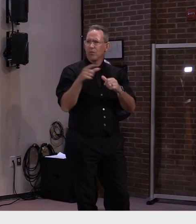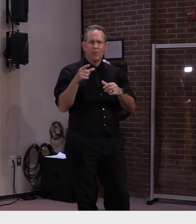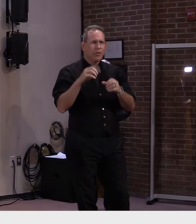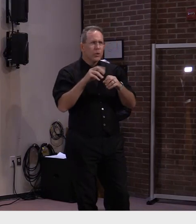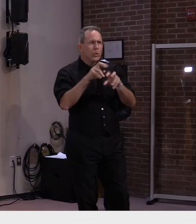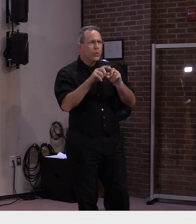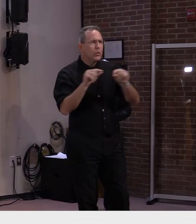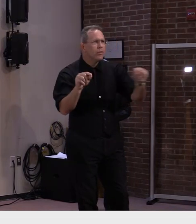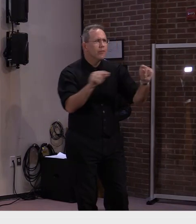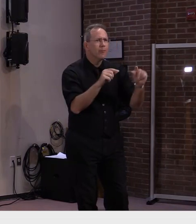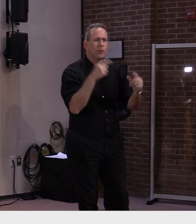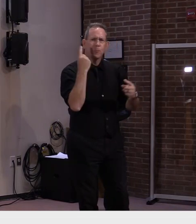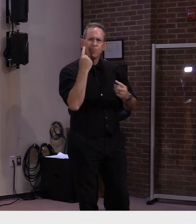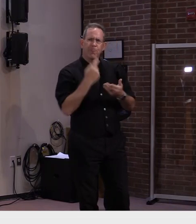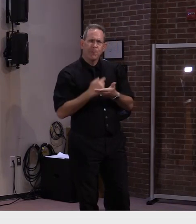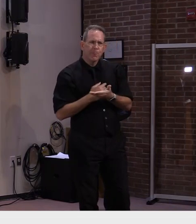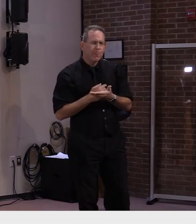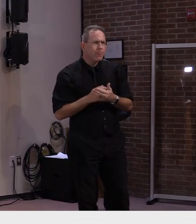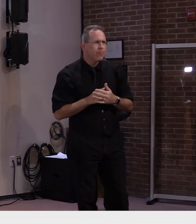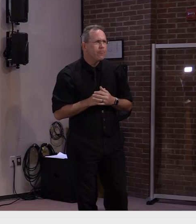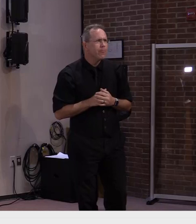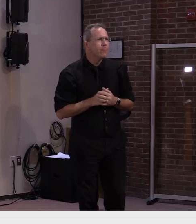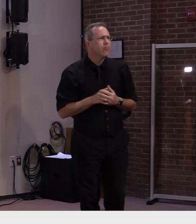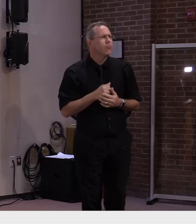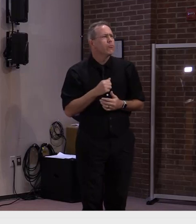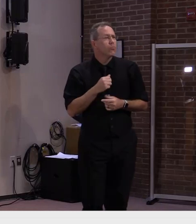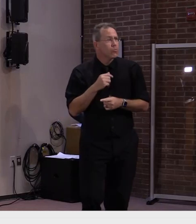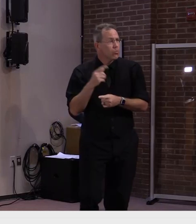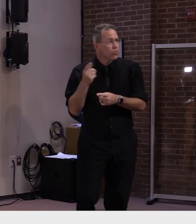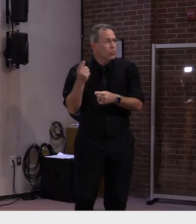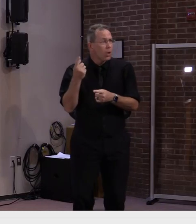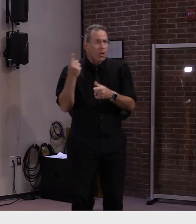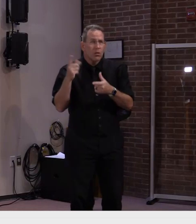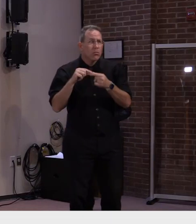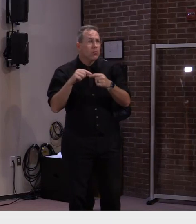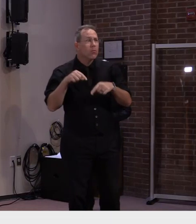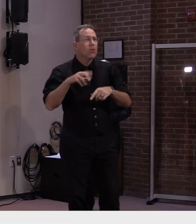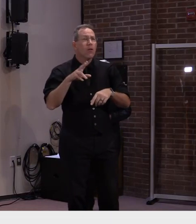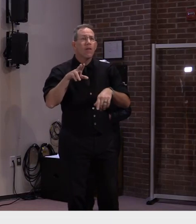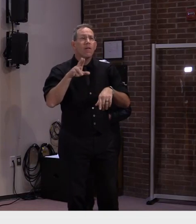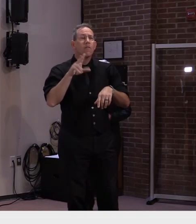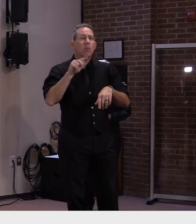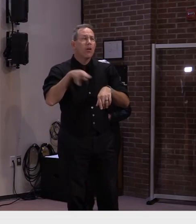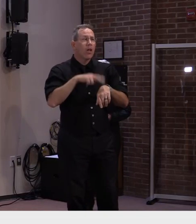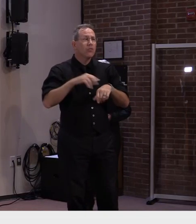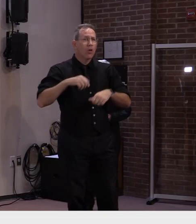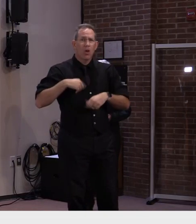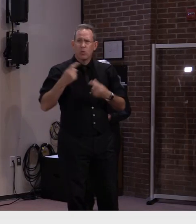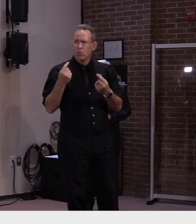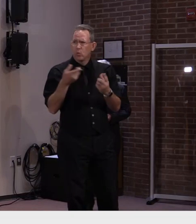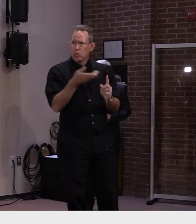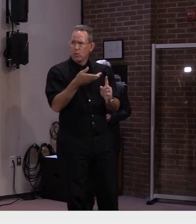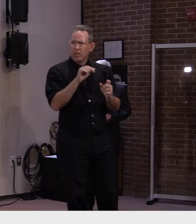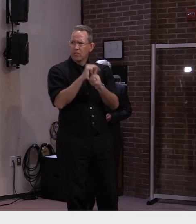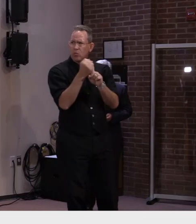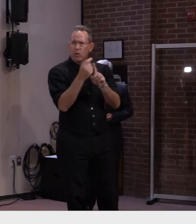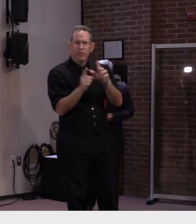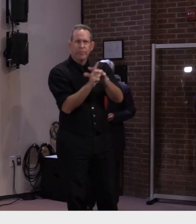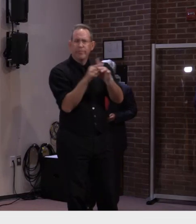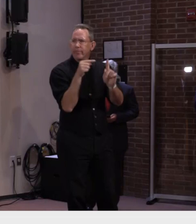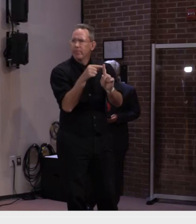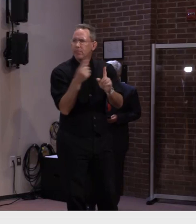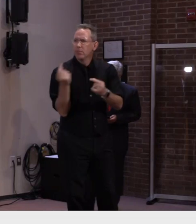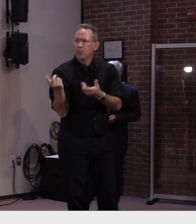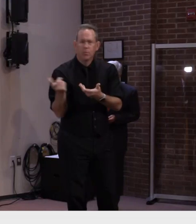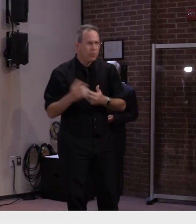just wondering, in what areas do you want the Vermont National Guard to improve? Yeah. I haven't read the report. We do have it,